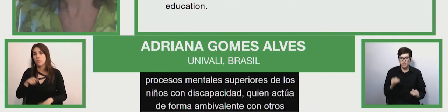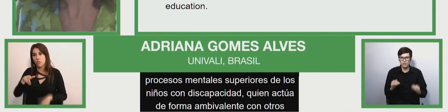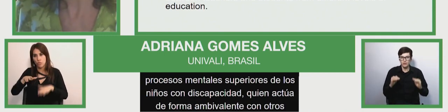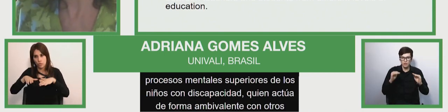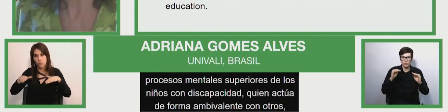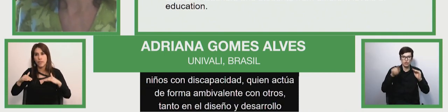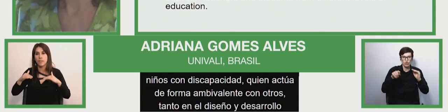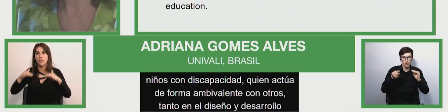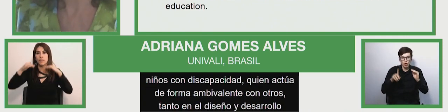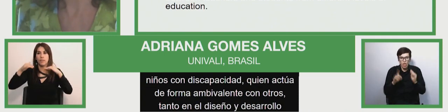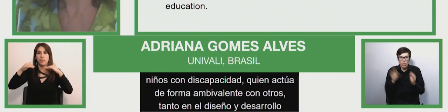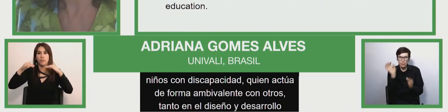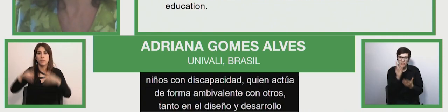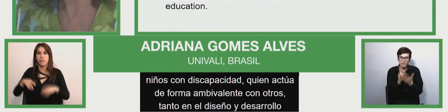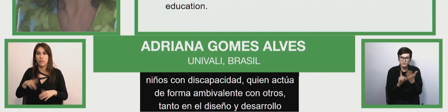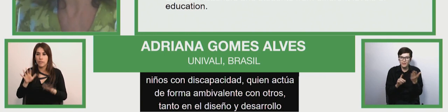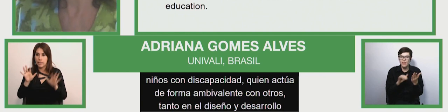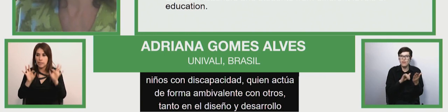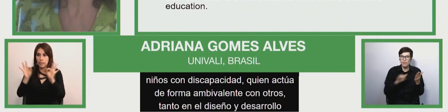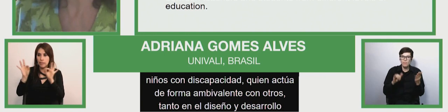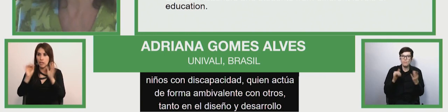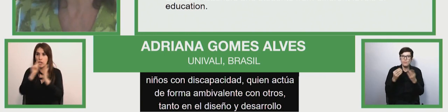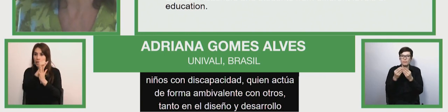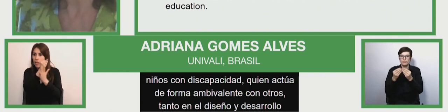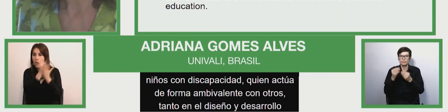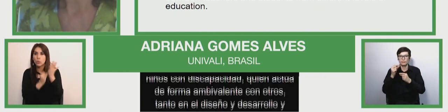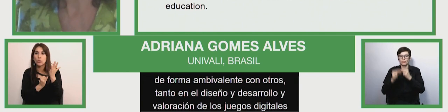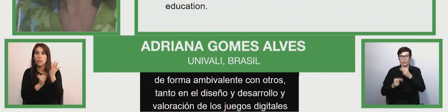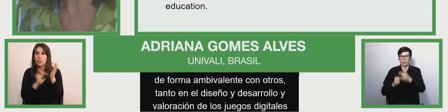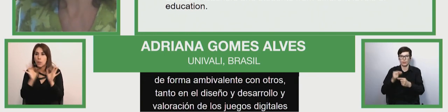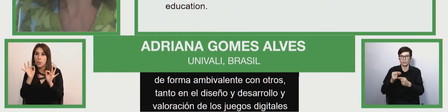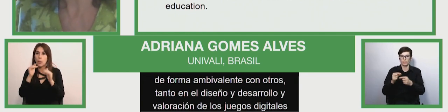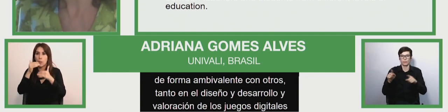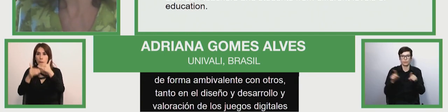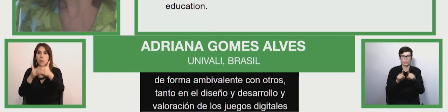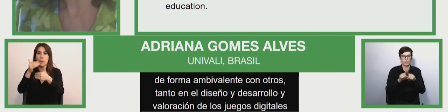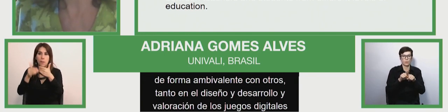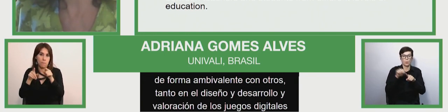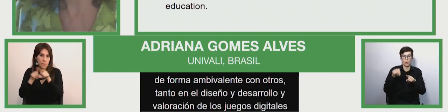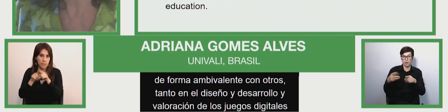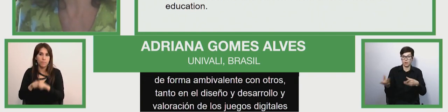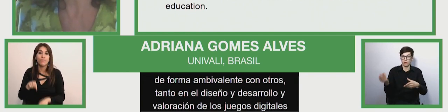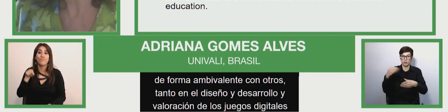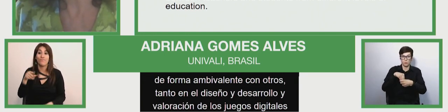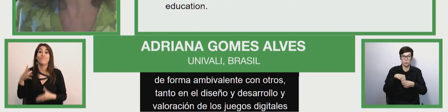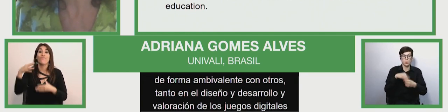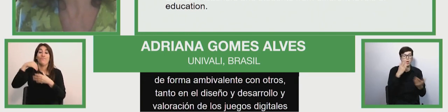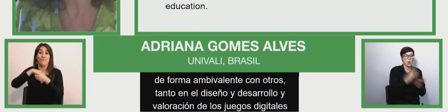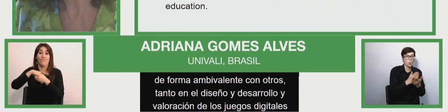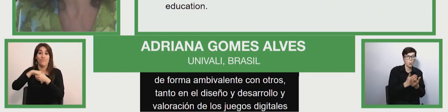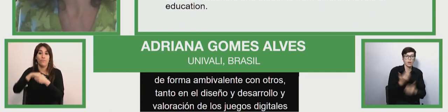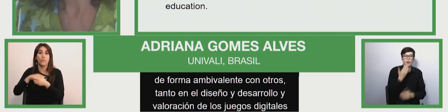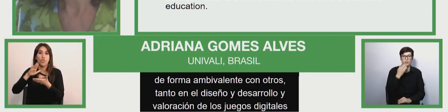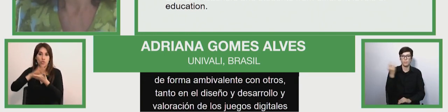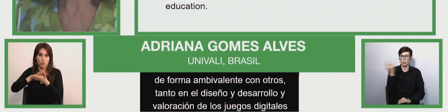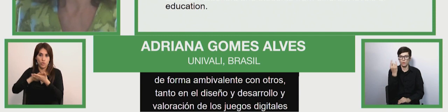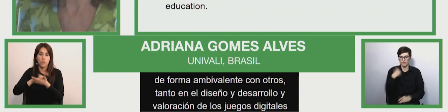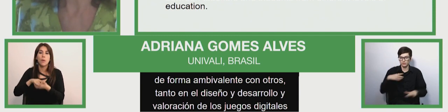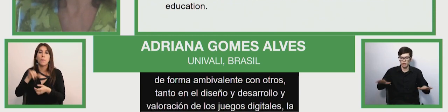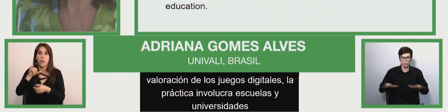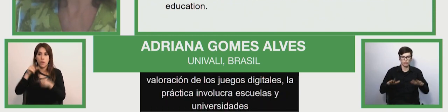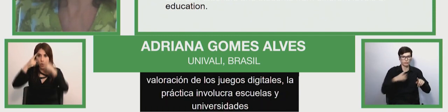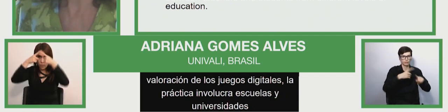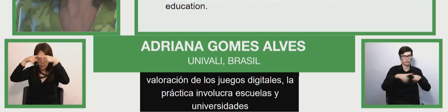the others involved in the design development and evaluation of digital games the practice